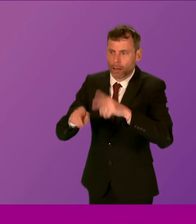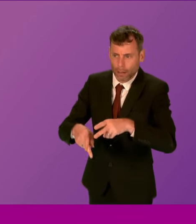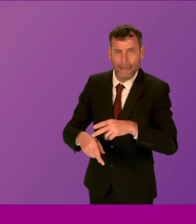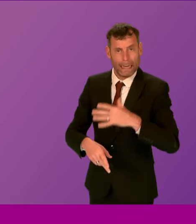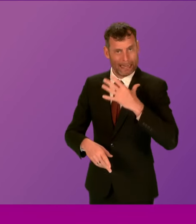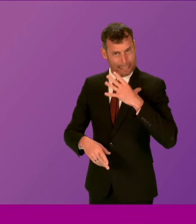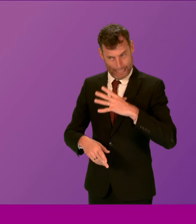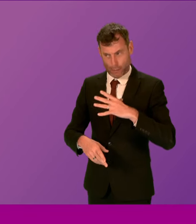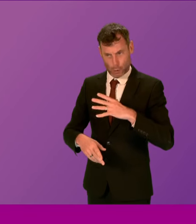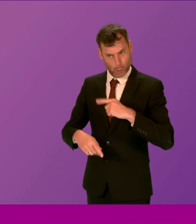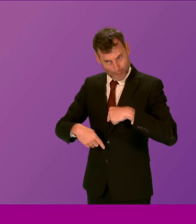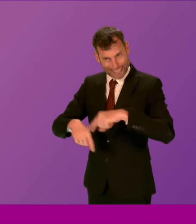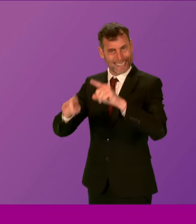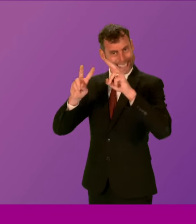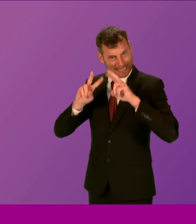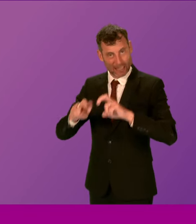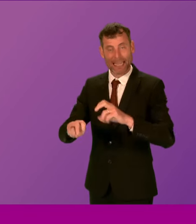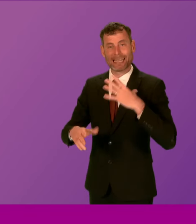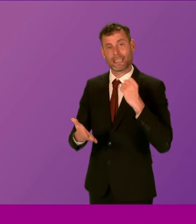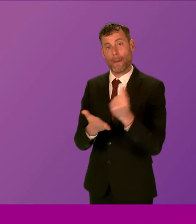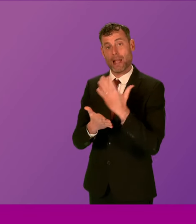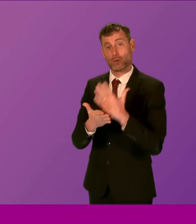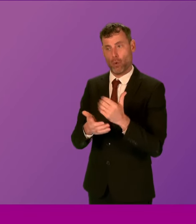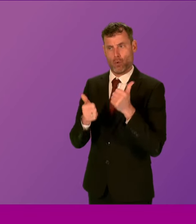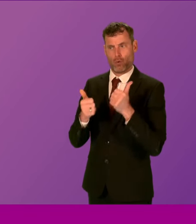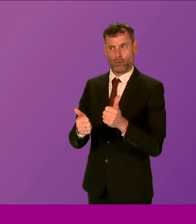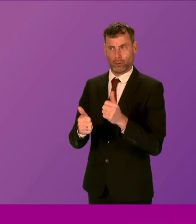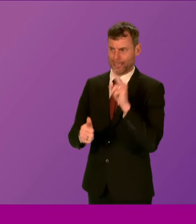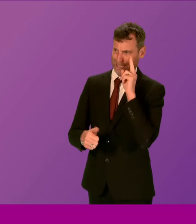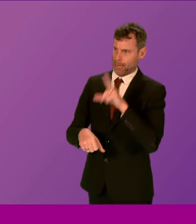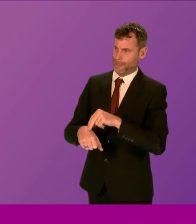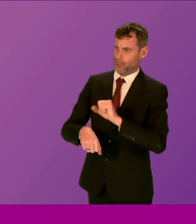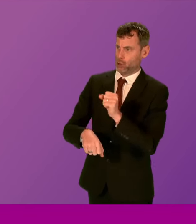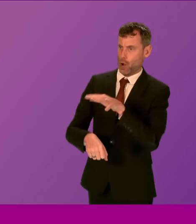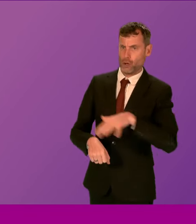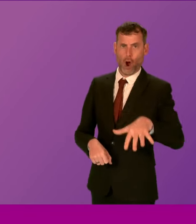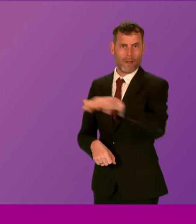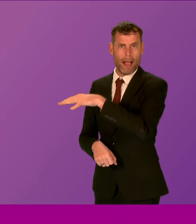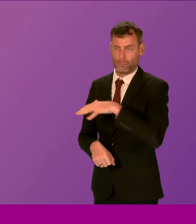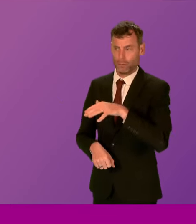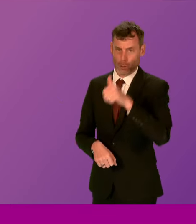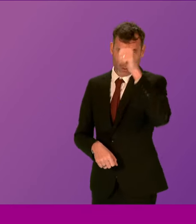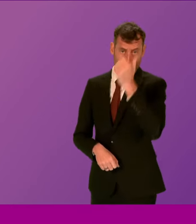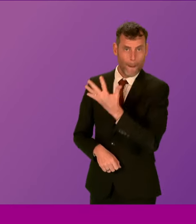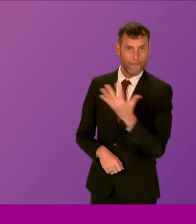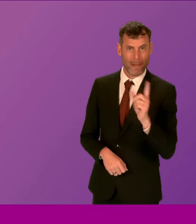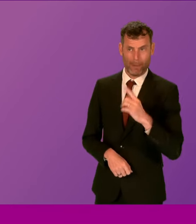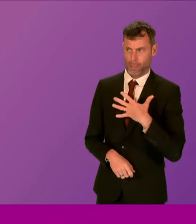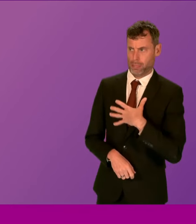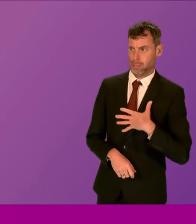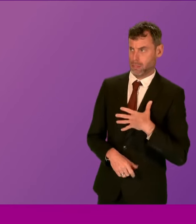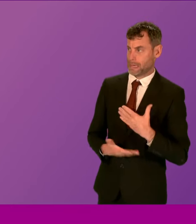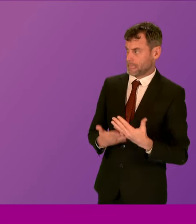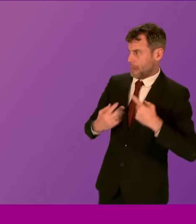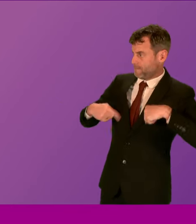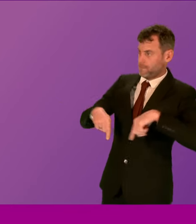maintain the necessary presence locally to assure the community I represent of its safety at this incredibly worrying time? First Minister.